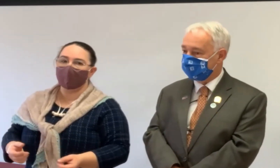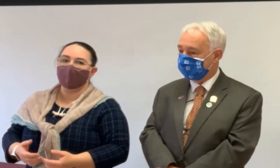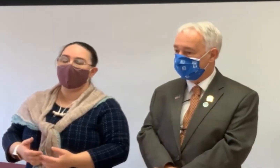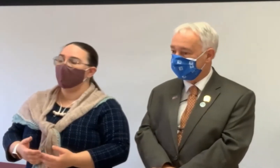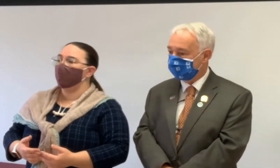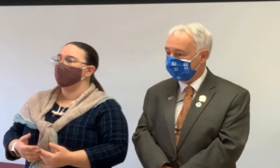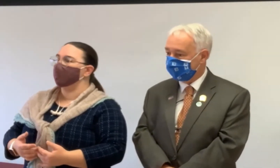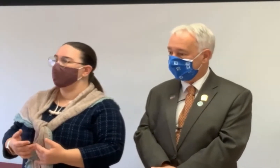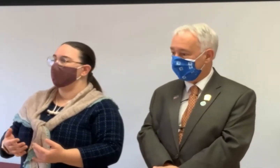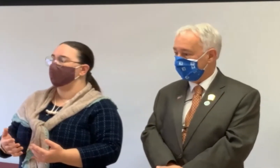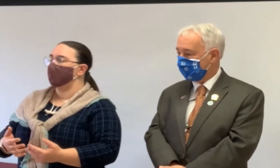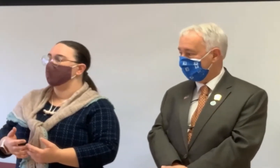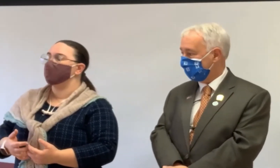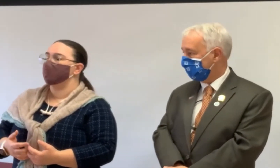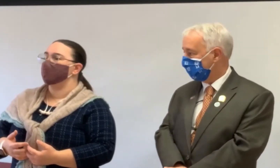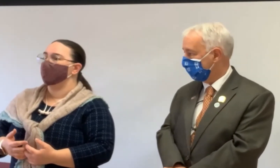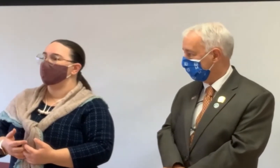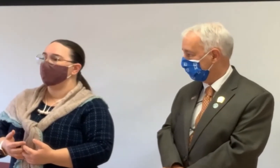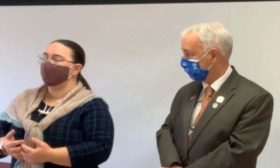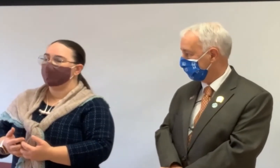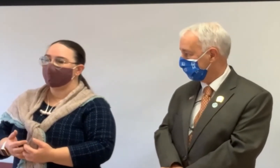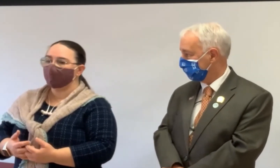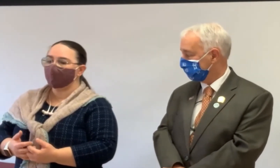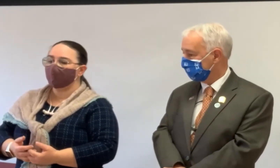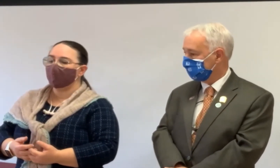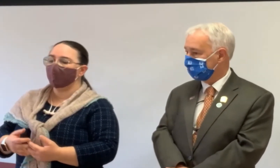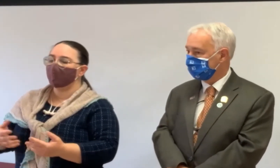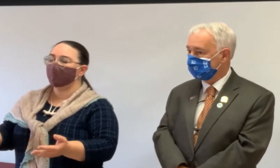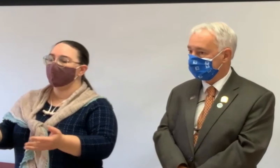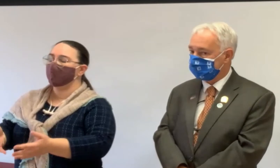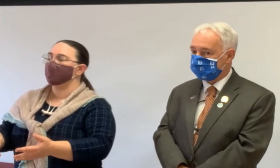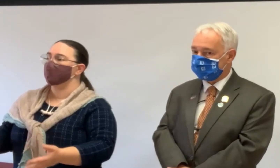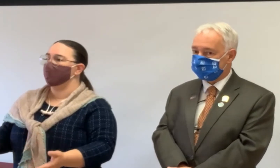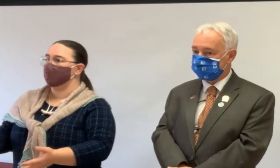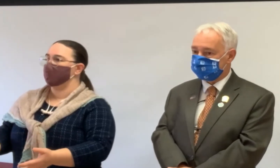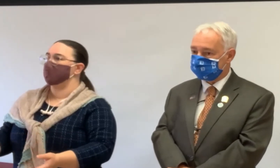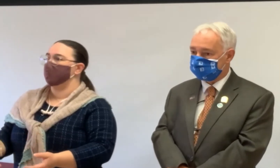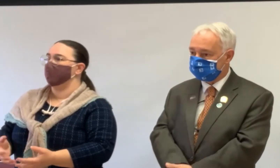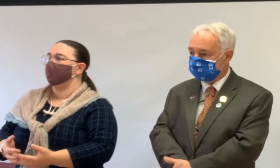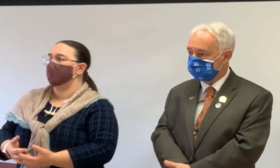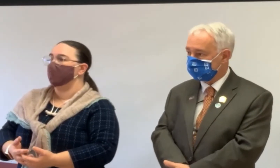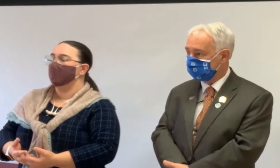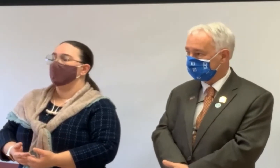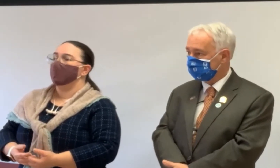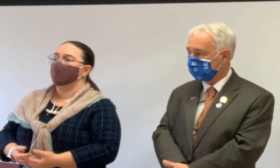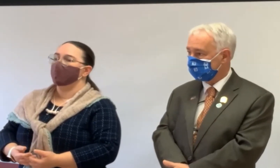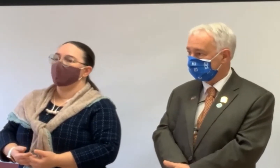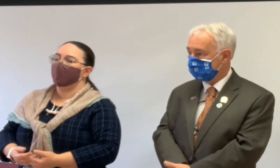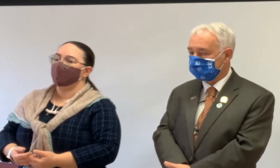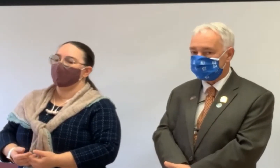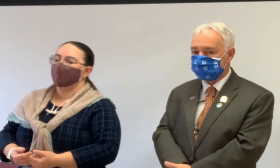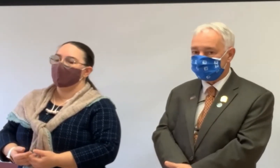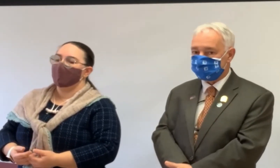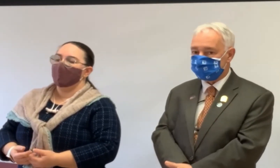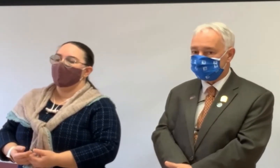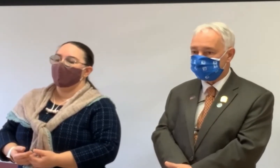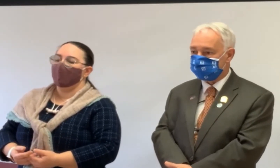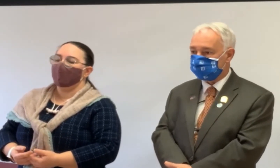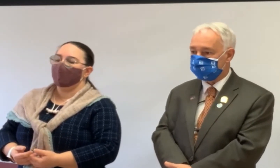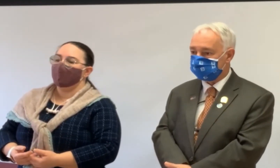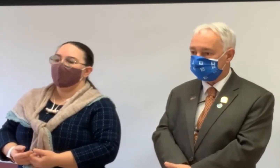income really at all. And they're not very concerned about credit. What they're really concerned about is just the equity in the property.